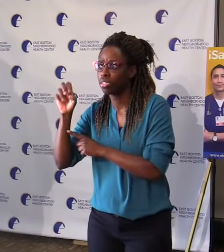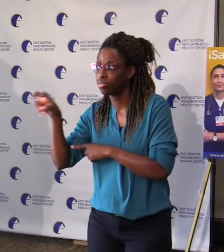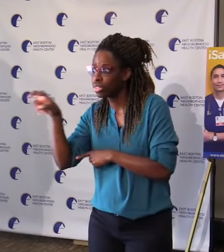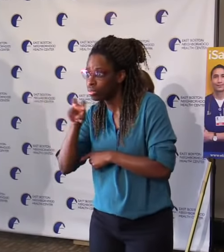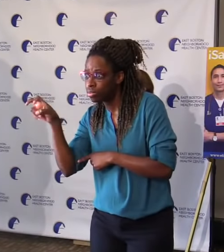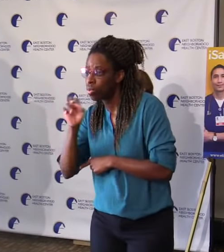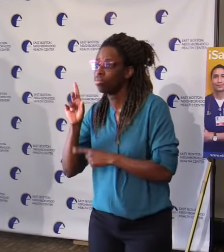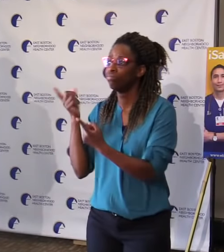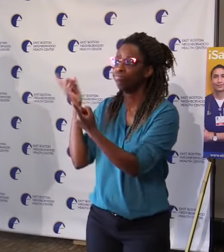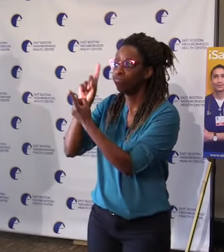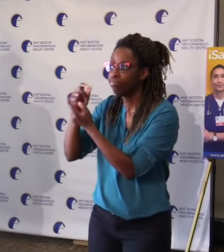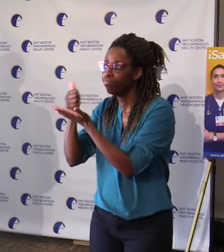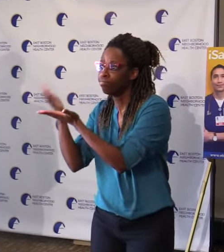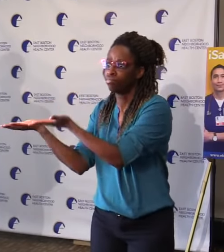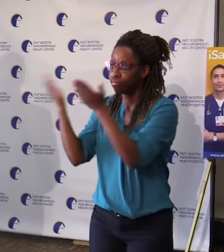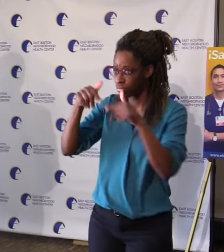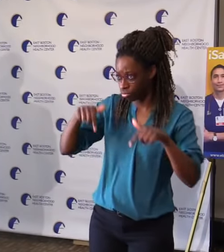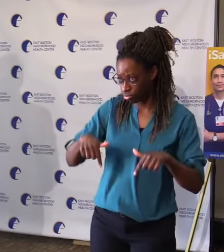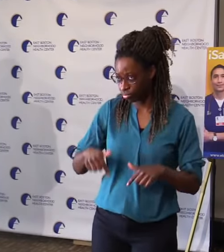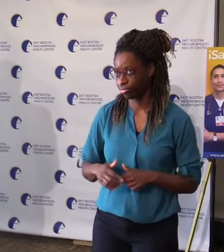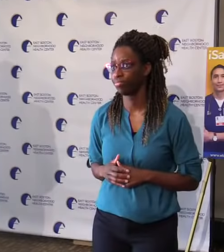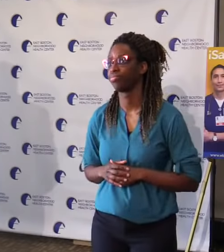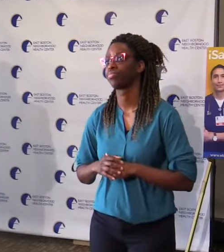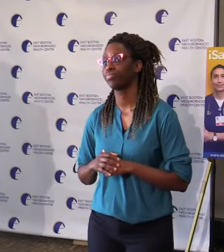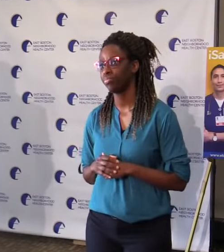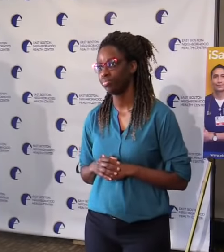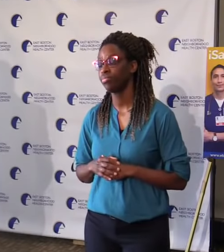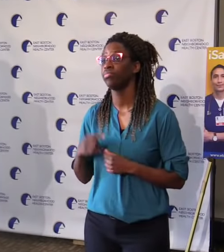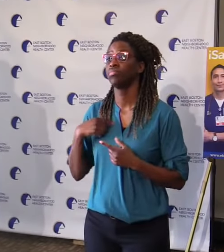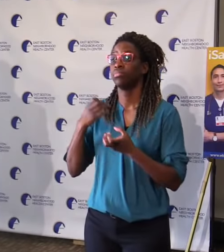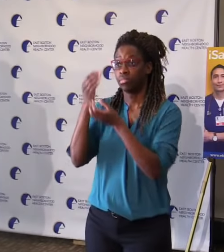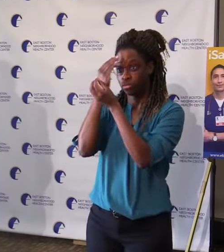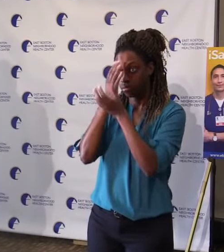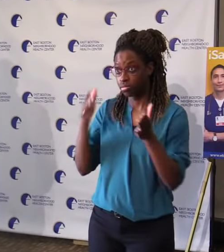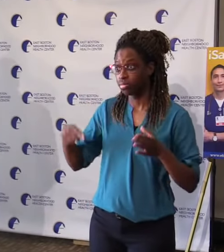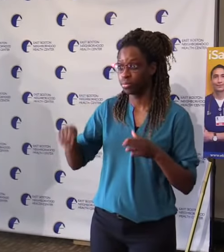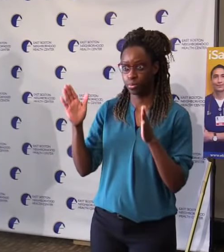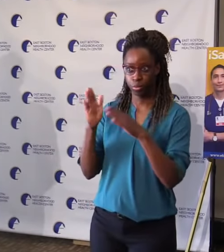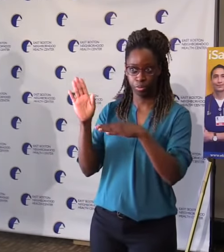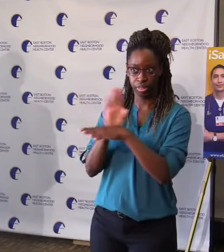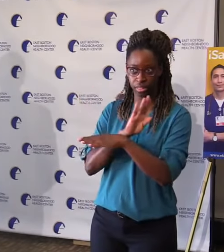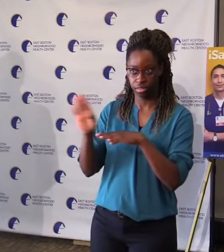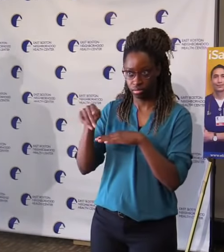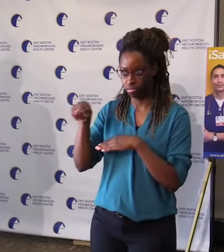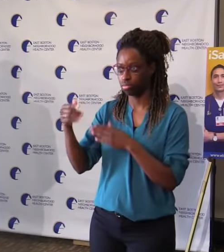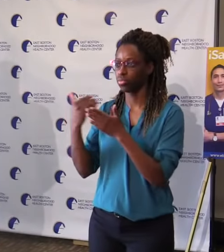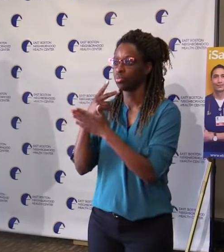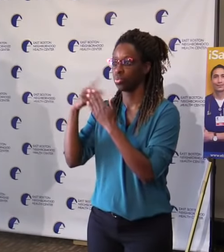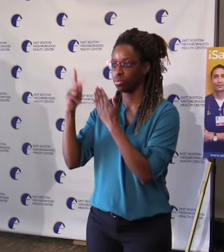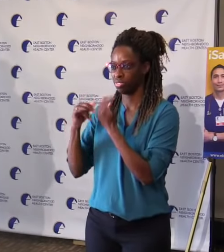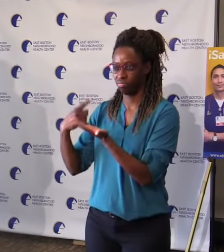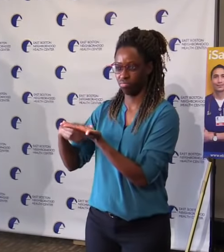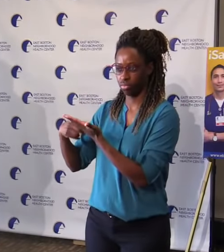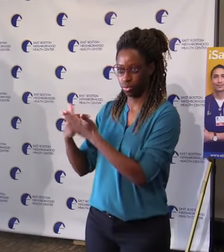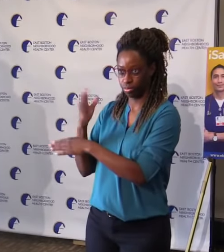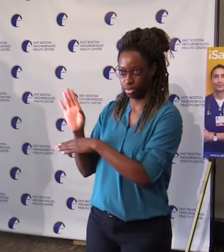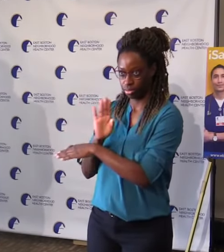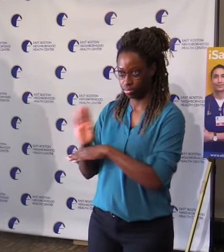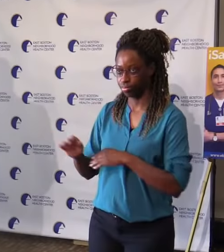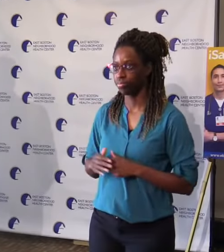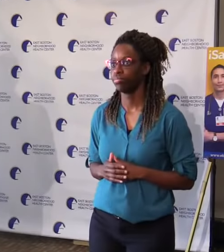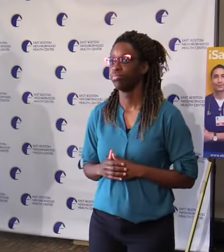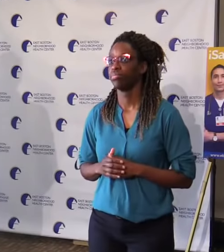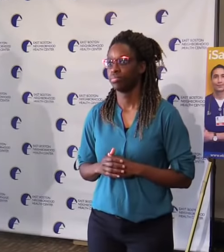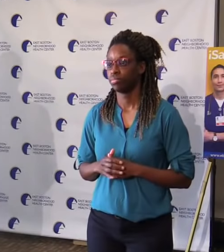Today we're announcing that another $64 million in grant awards are going out to 1,312 small businesses